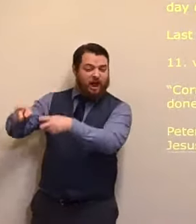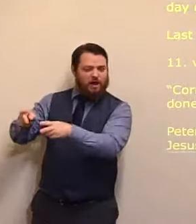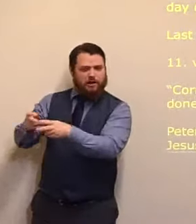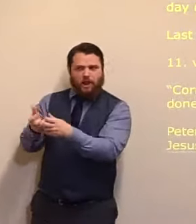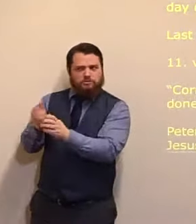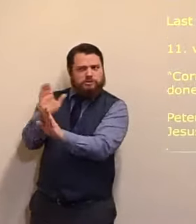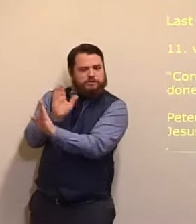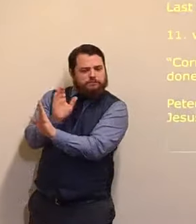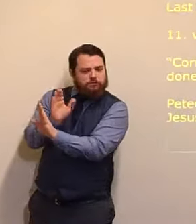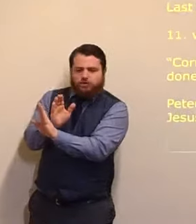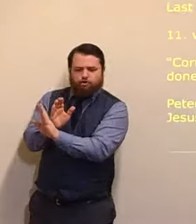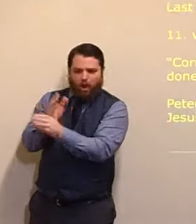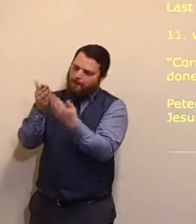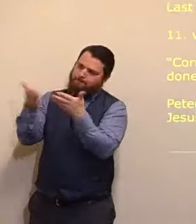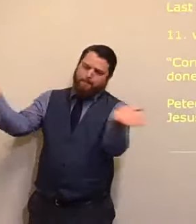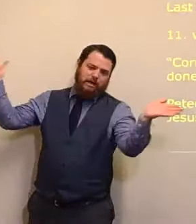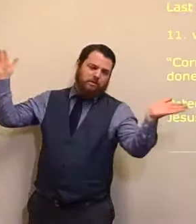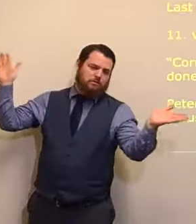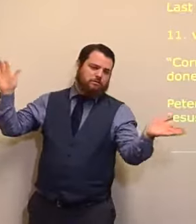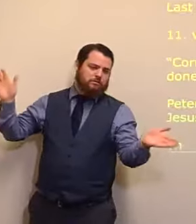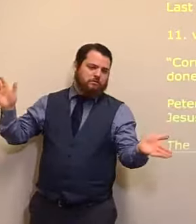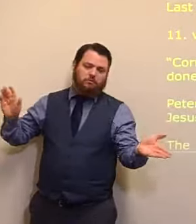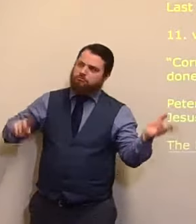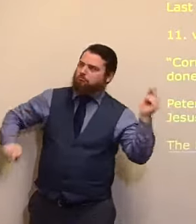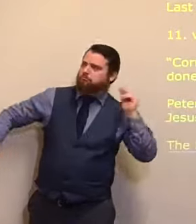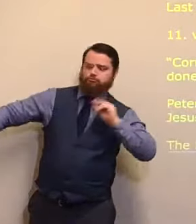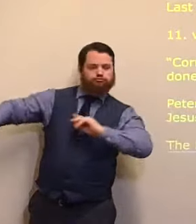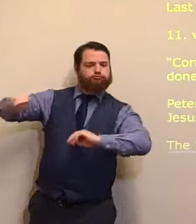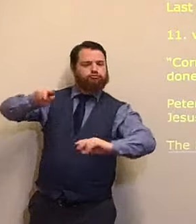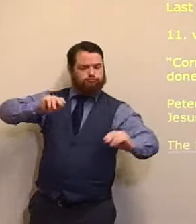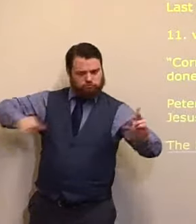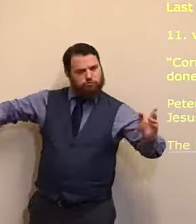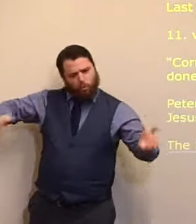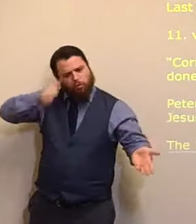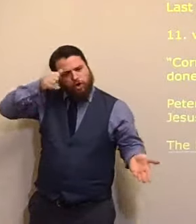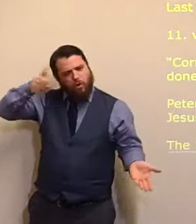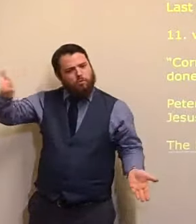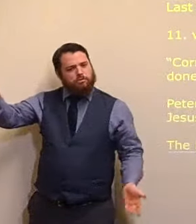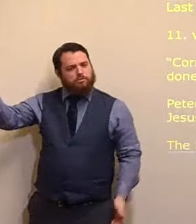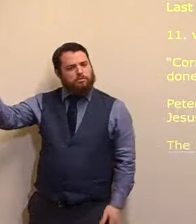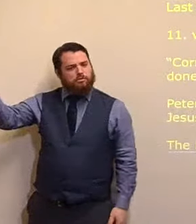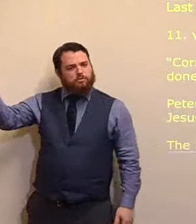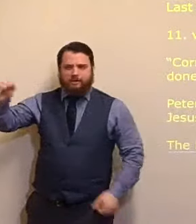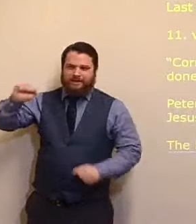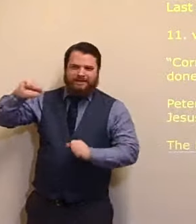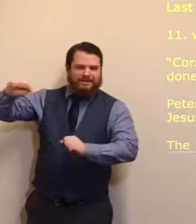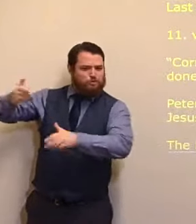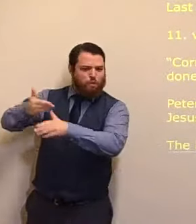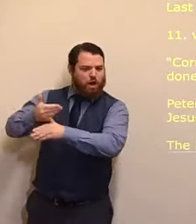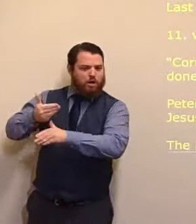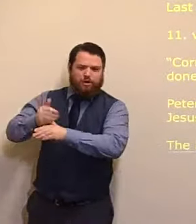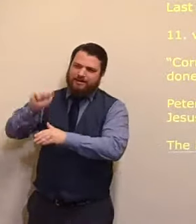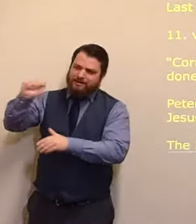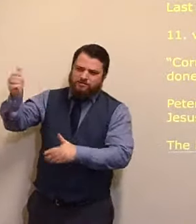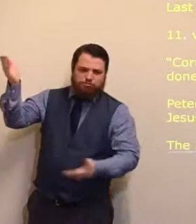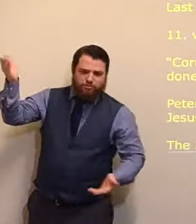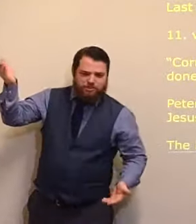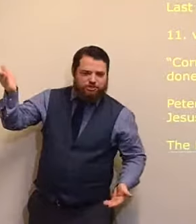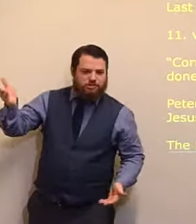It was public. The ministry, of the Lord Jesus Christ, the work of the Lord Jesus Christ, the record, about the